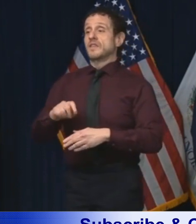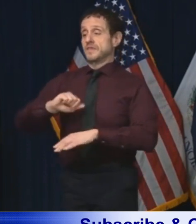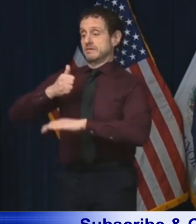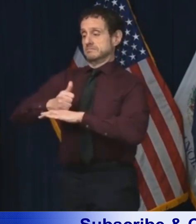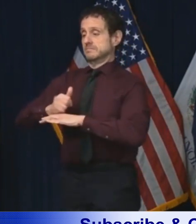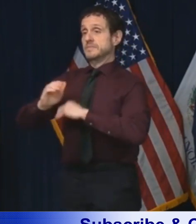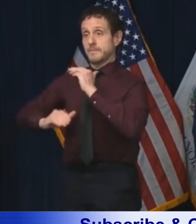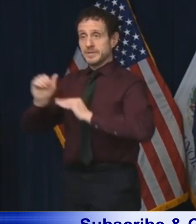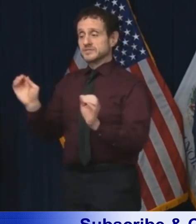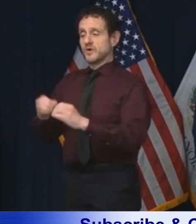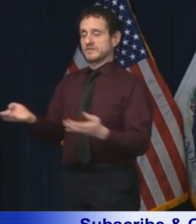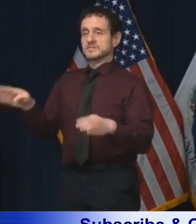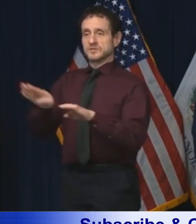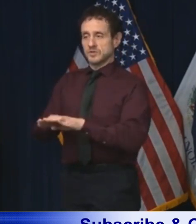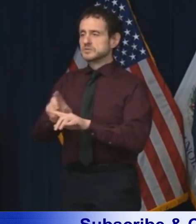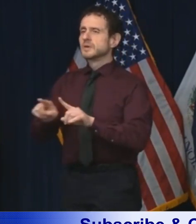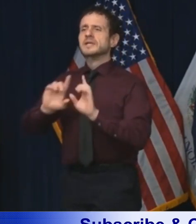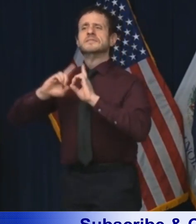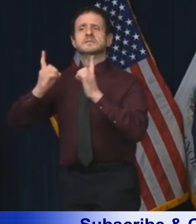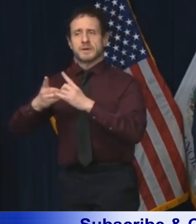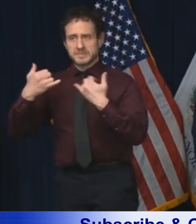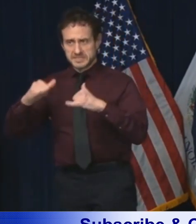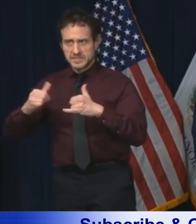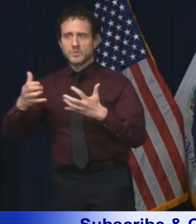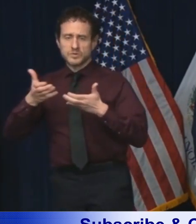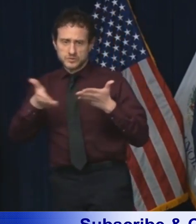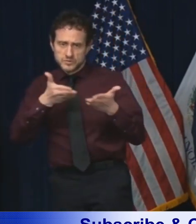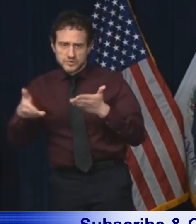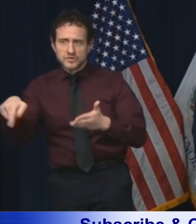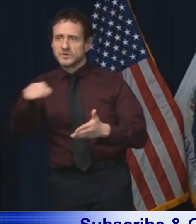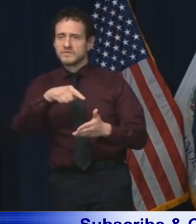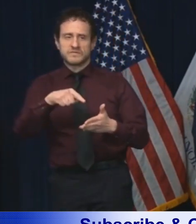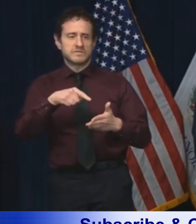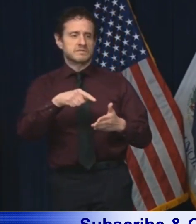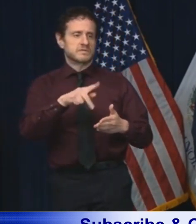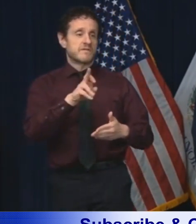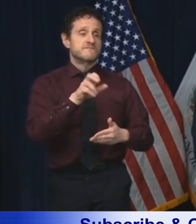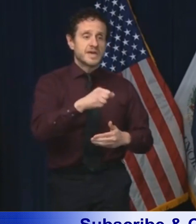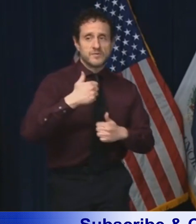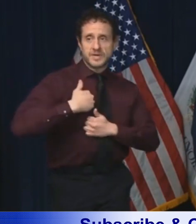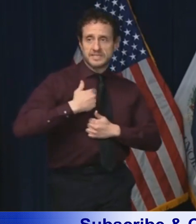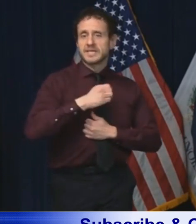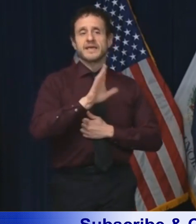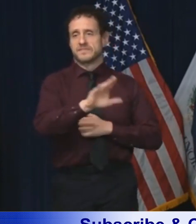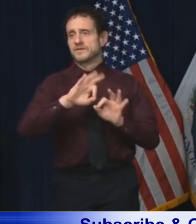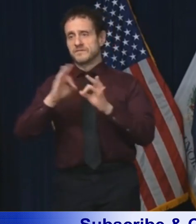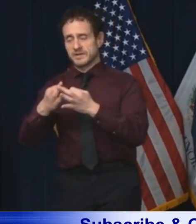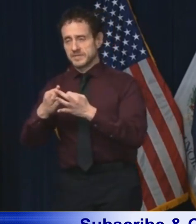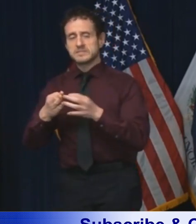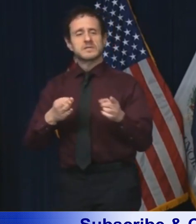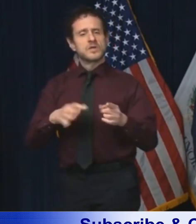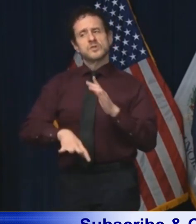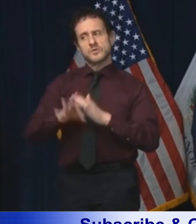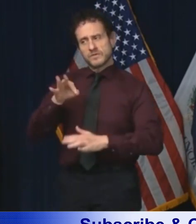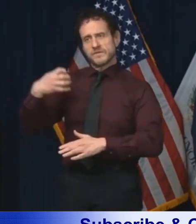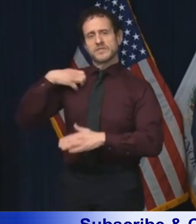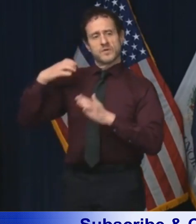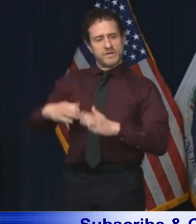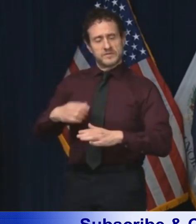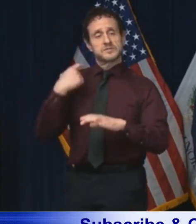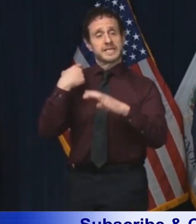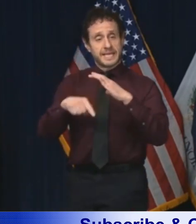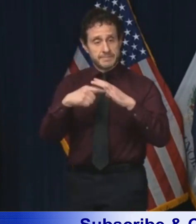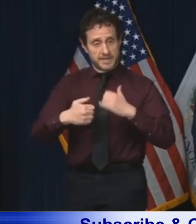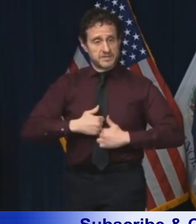serving the needs of our families and our veterans. Any veteran can find their local service officer's email